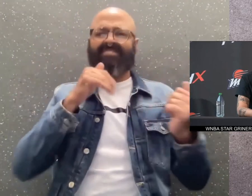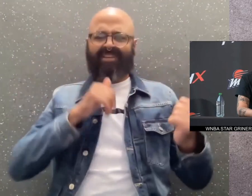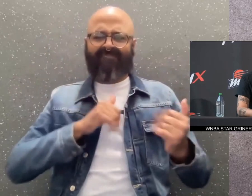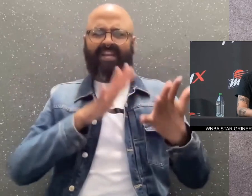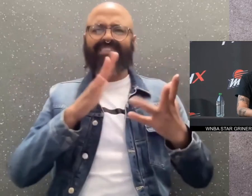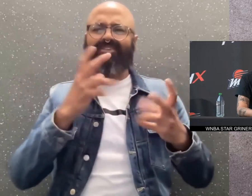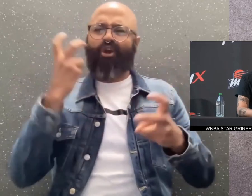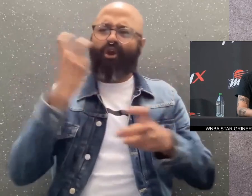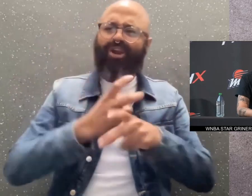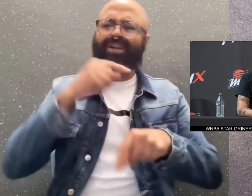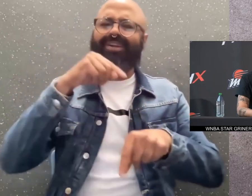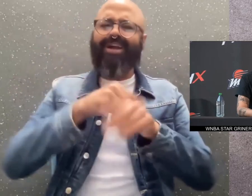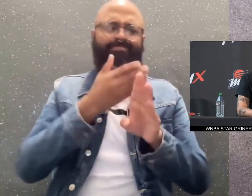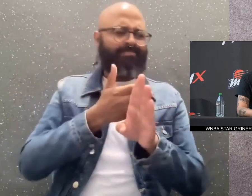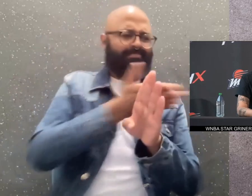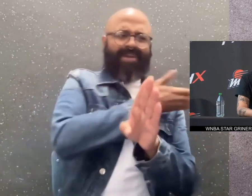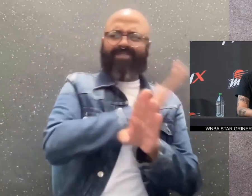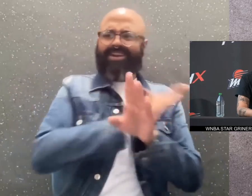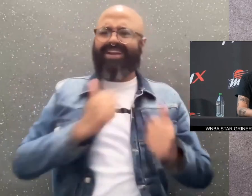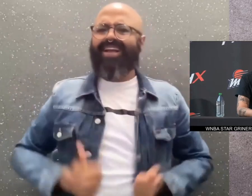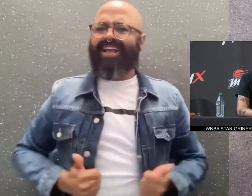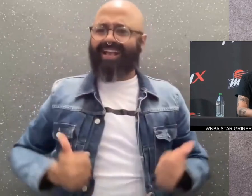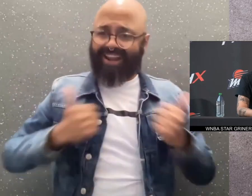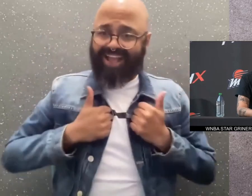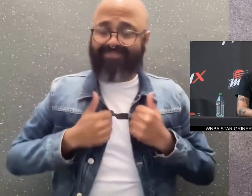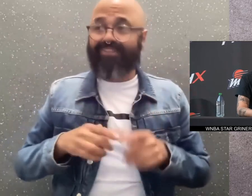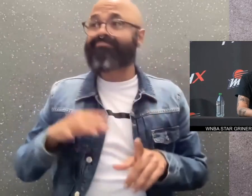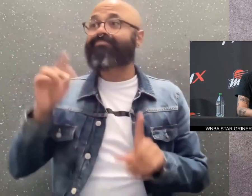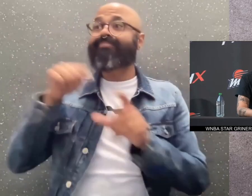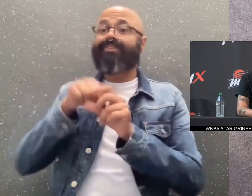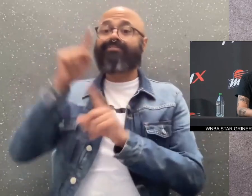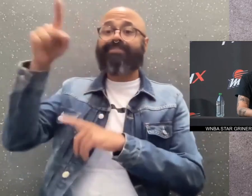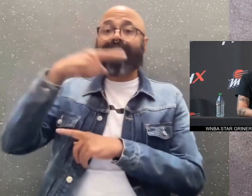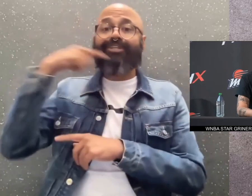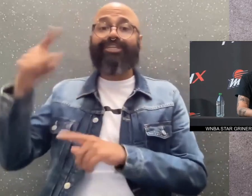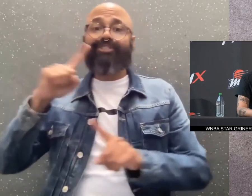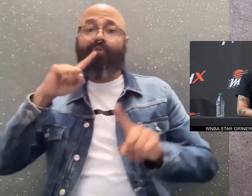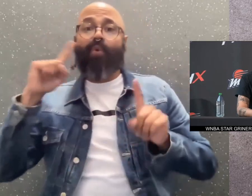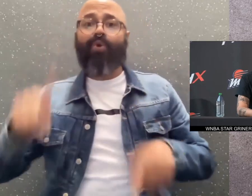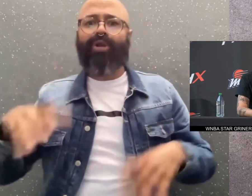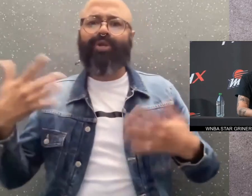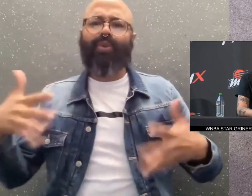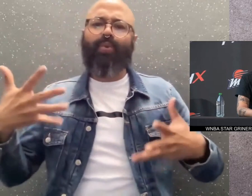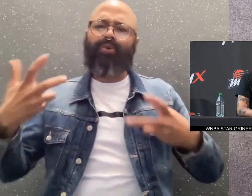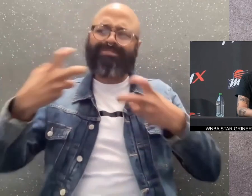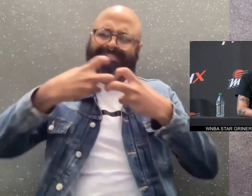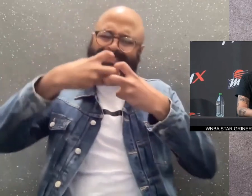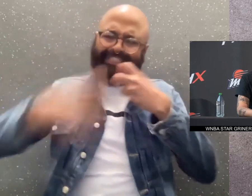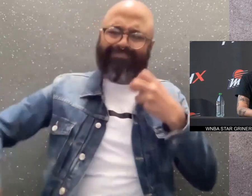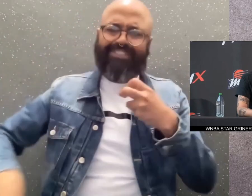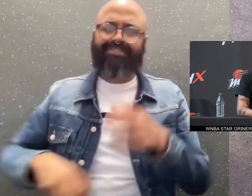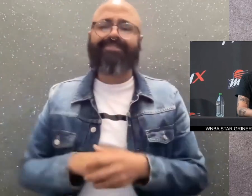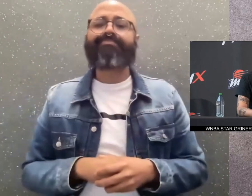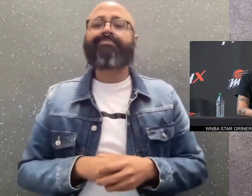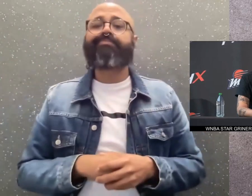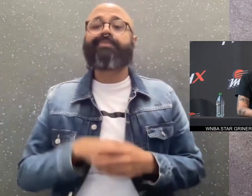She said she's faced hard times before in her life, although the Russia ordeal has been the toughest,